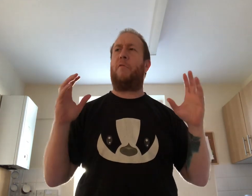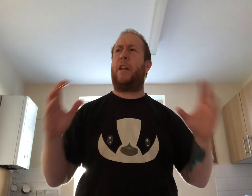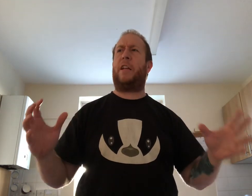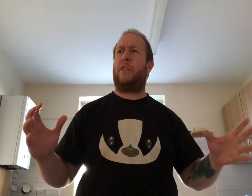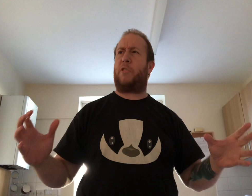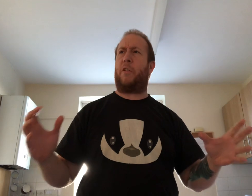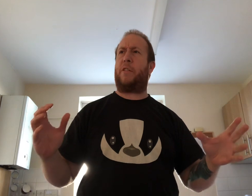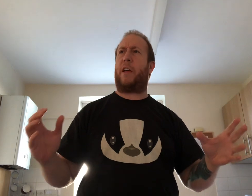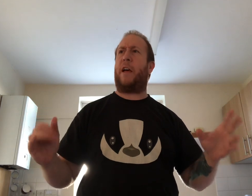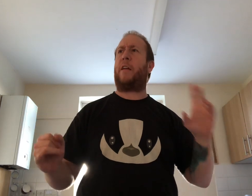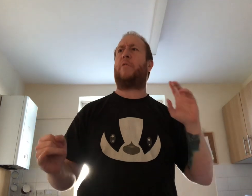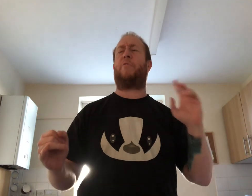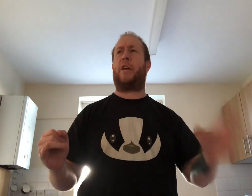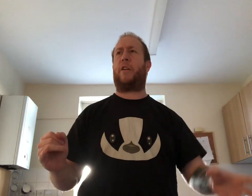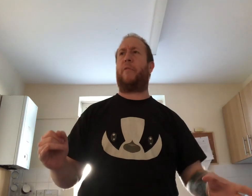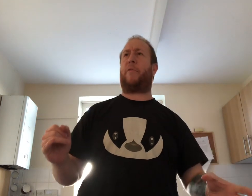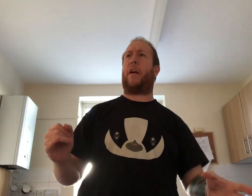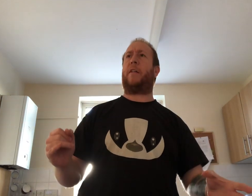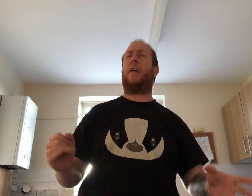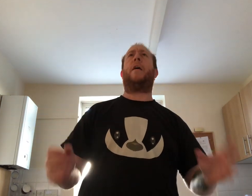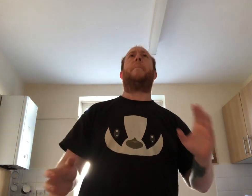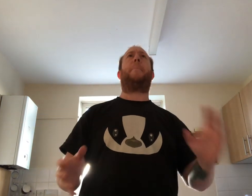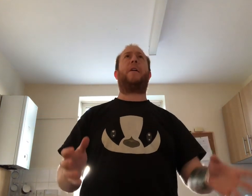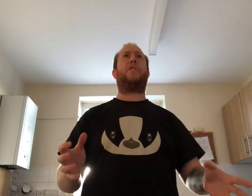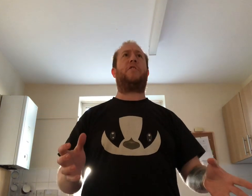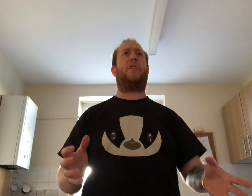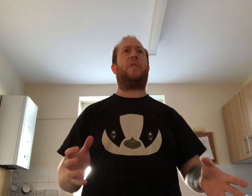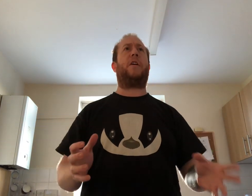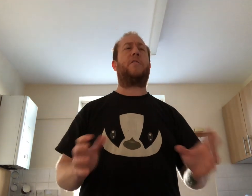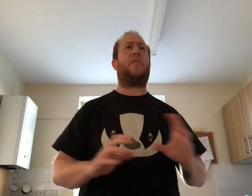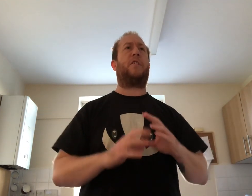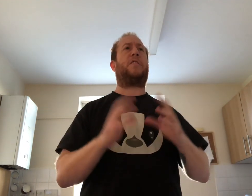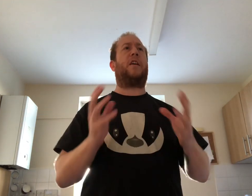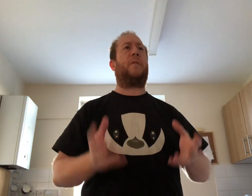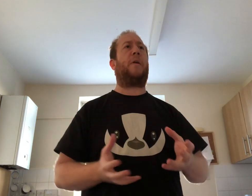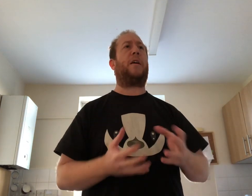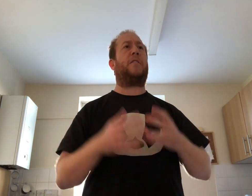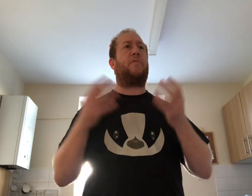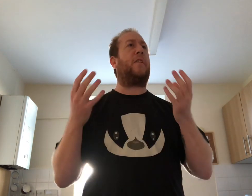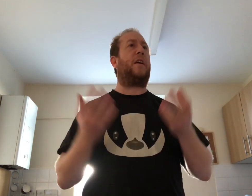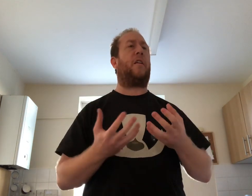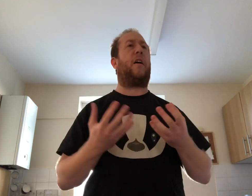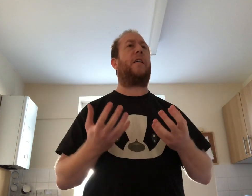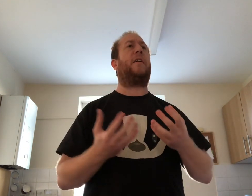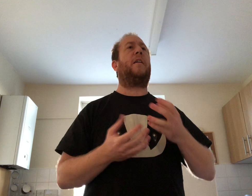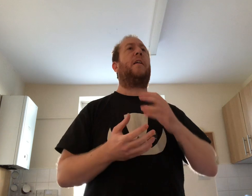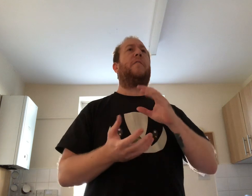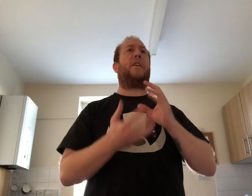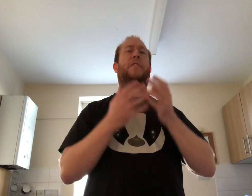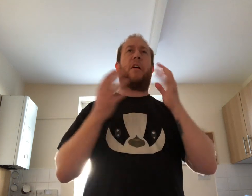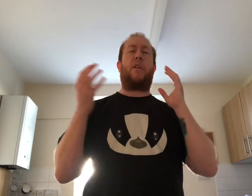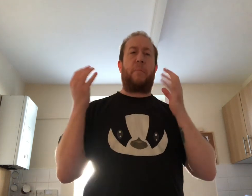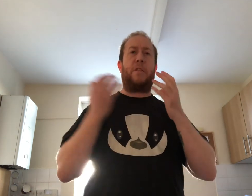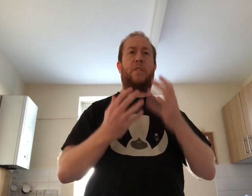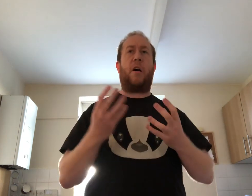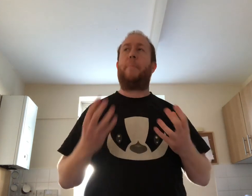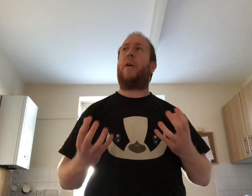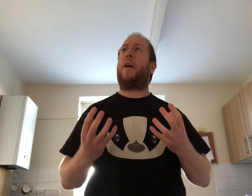really enjoyed that that was really good fun Badger Jr has got this thing where he doesn't really like things going on with his eyebrows